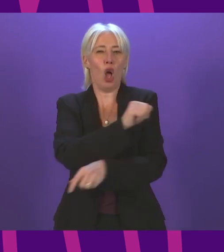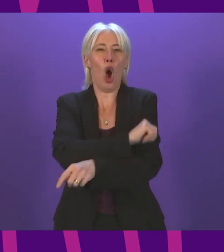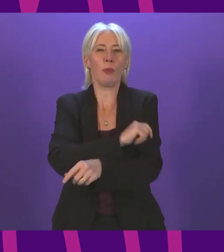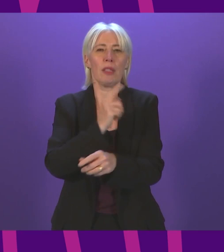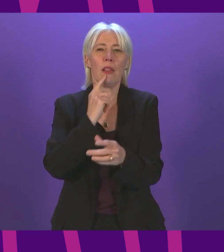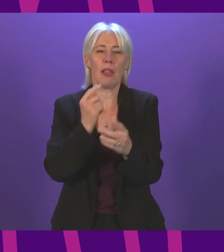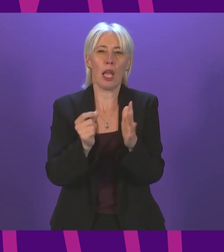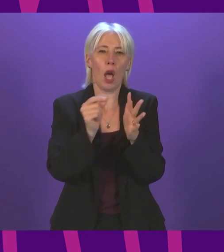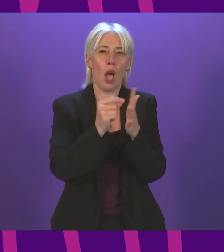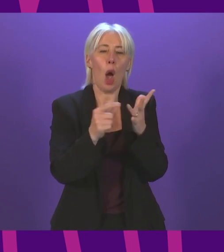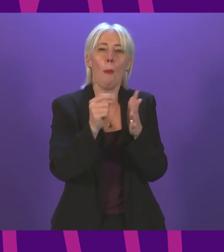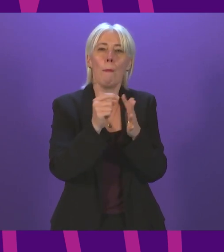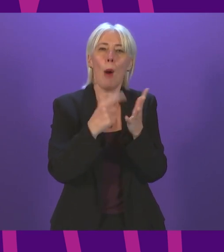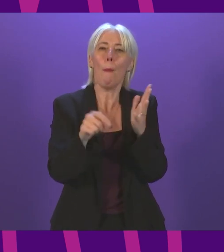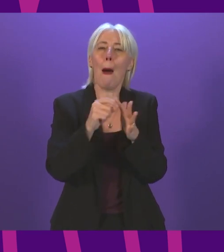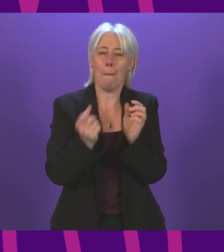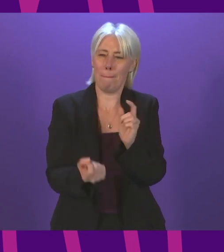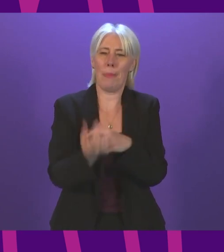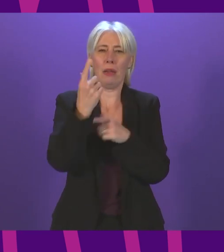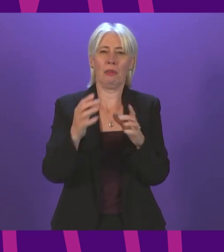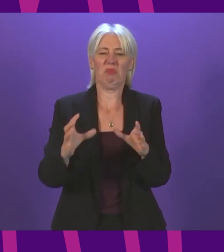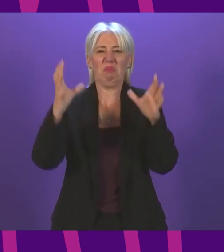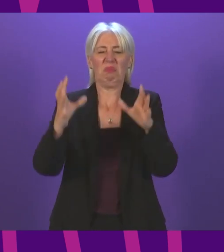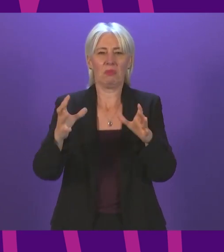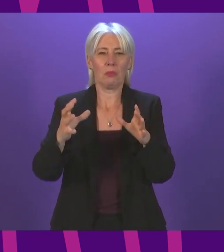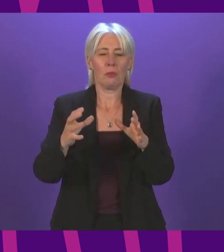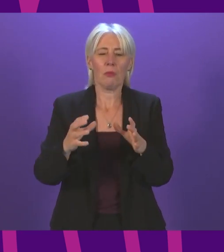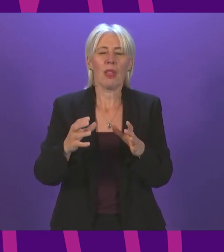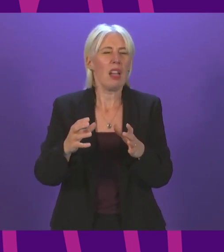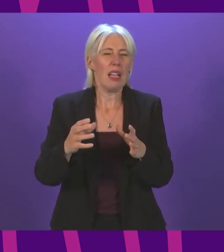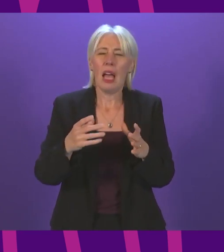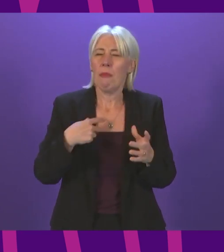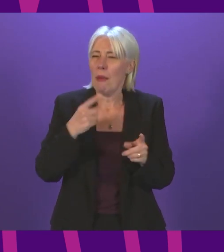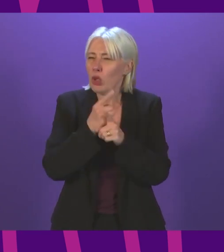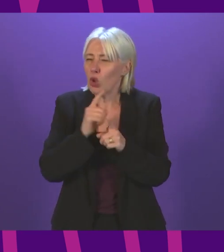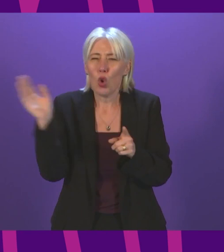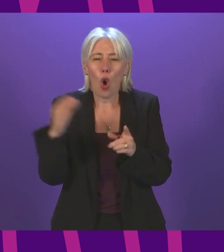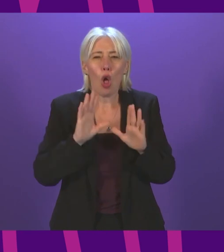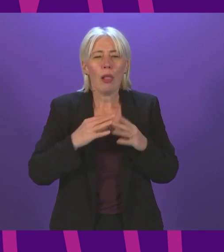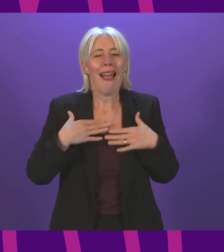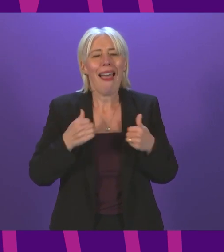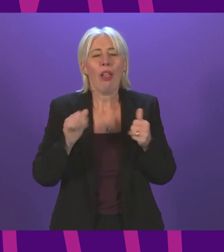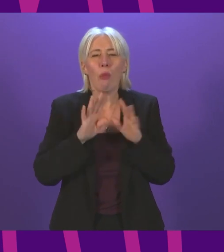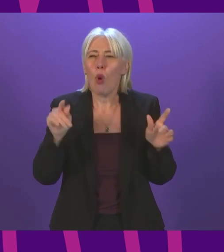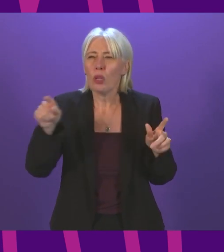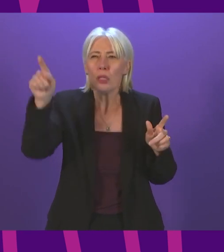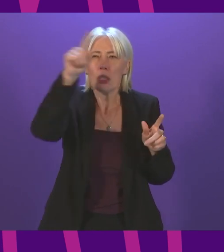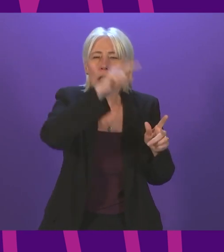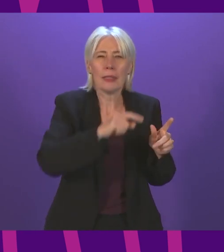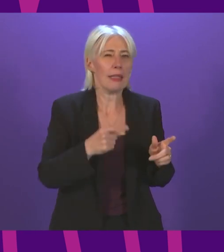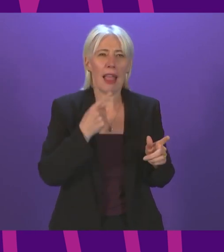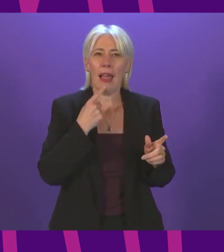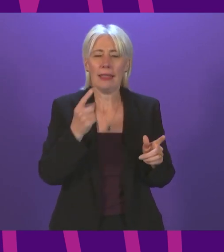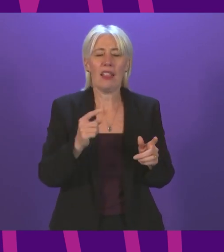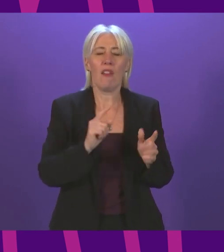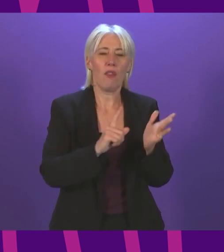concerns around that. In terms of field hospitals, I've spoken to every single health board, as you'd imagine, and have made mention of the fact that the equipment